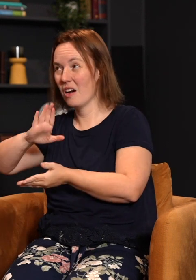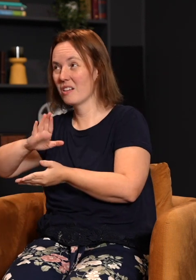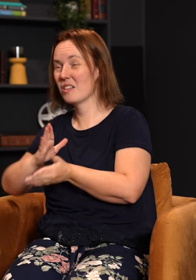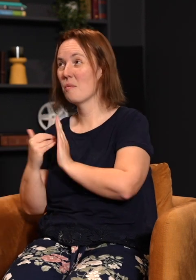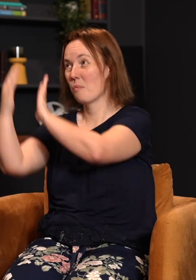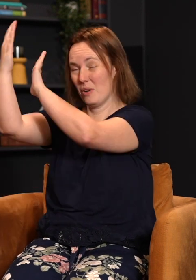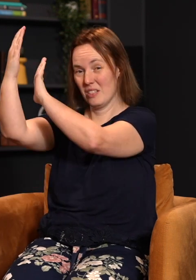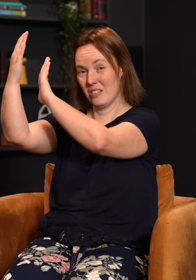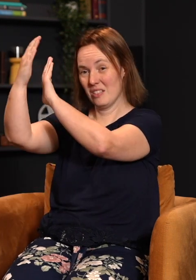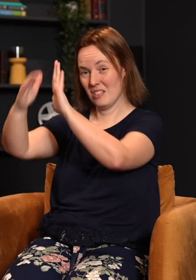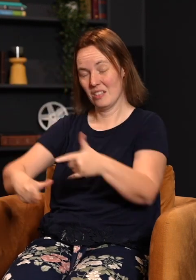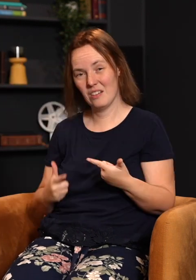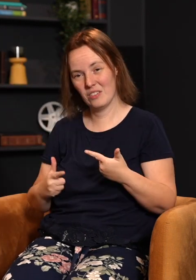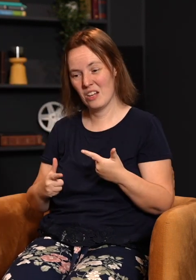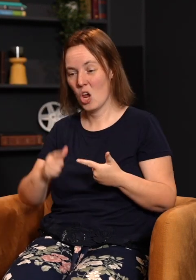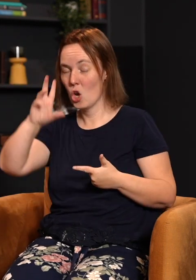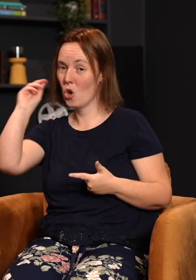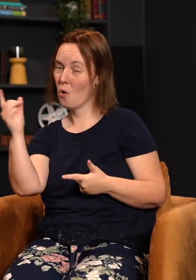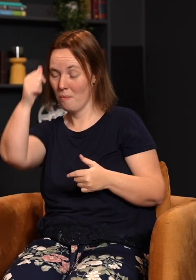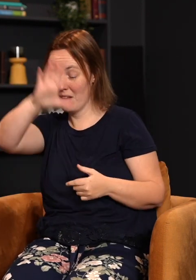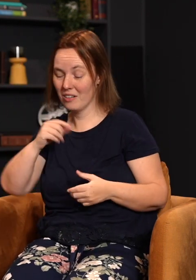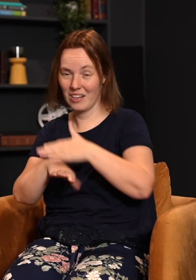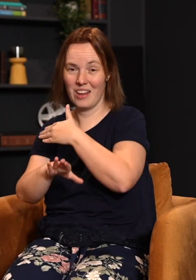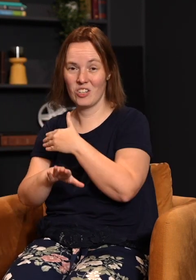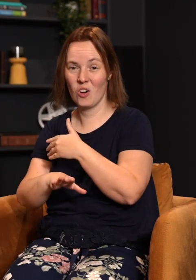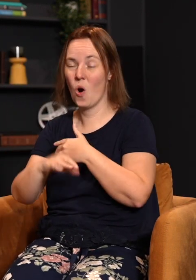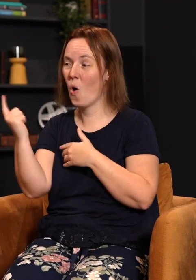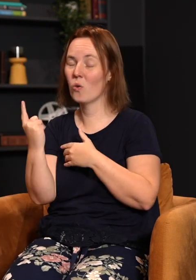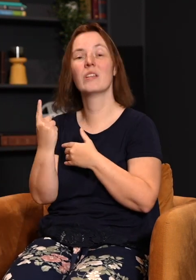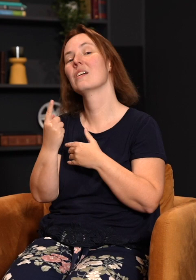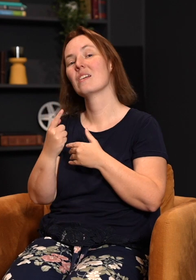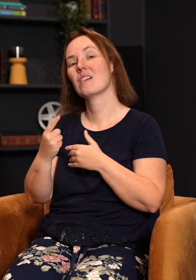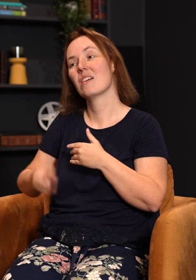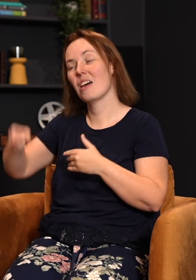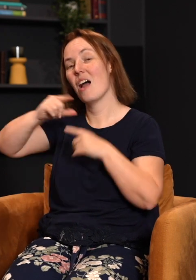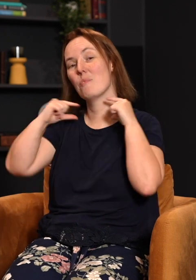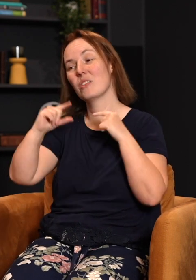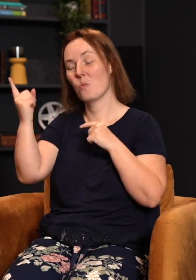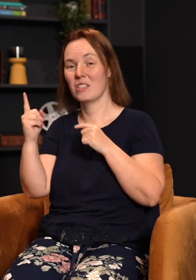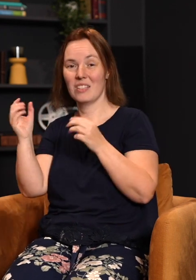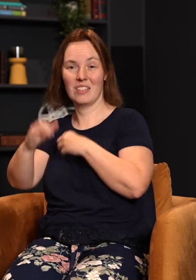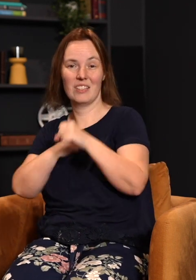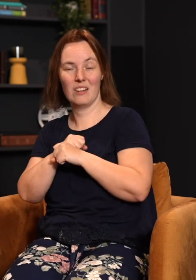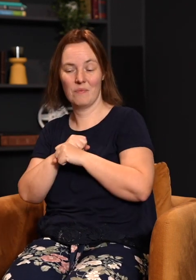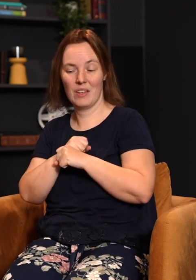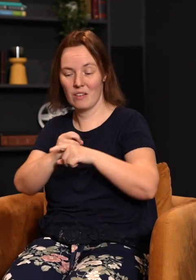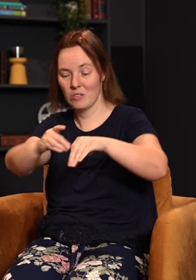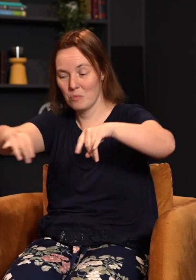presence dwelt. No man could enter except the high priest once a year. The blood was brought into the Holy of Holies and it was sprinkled in what was called